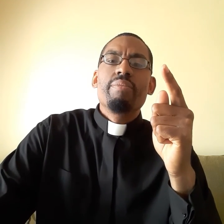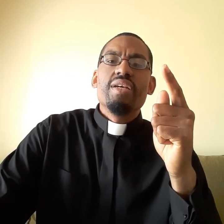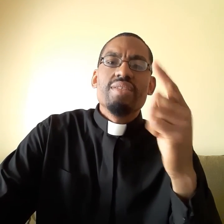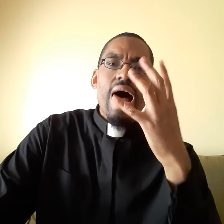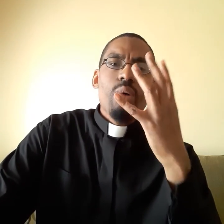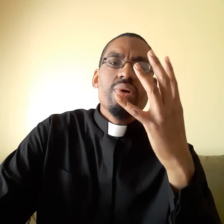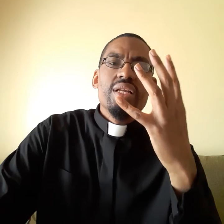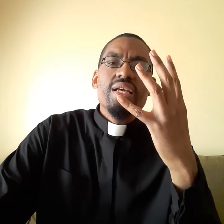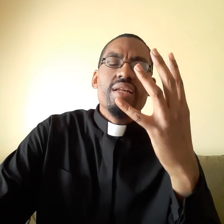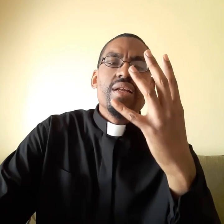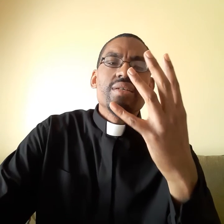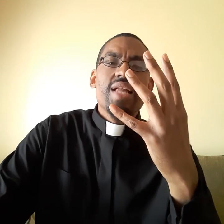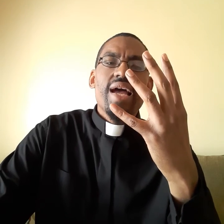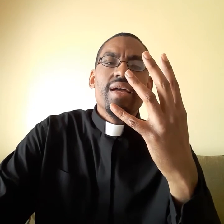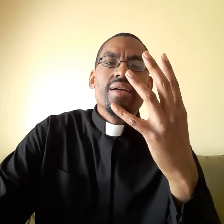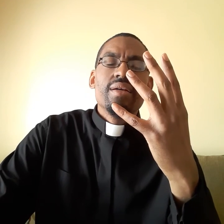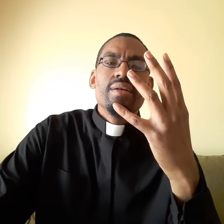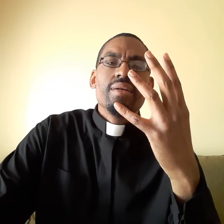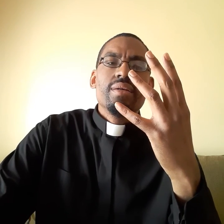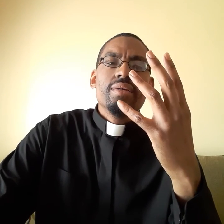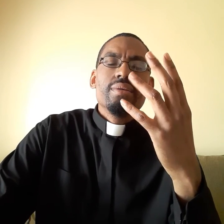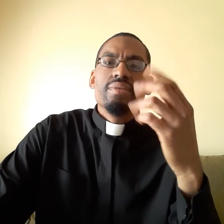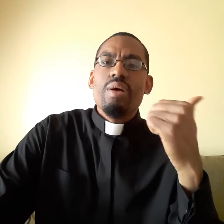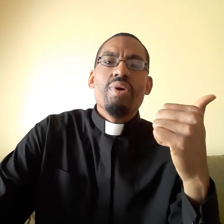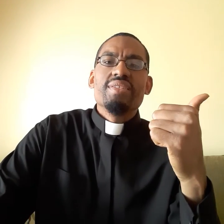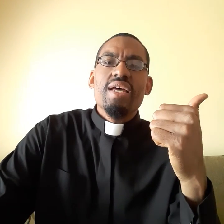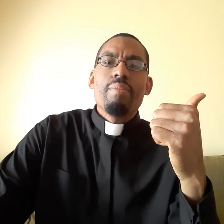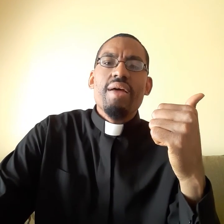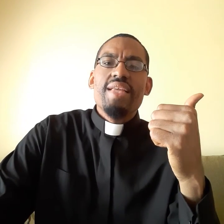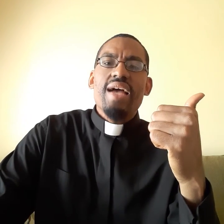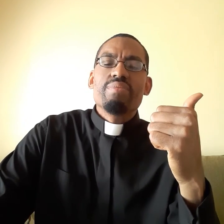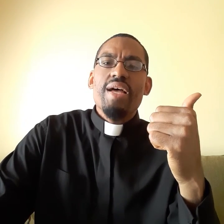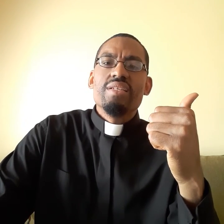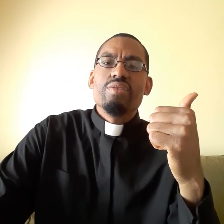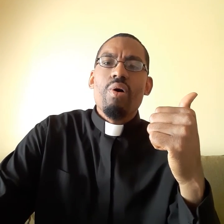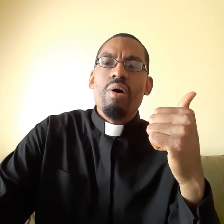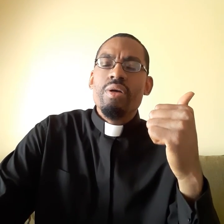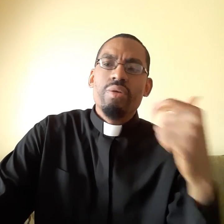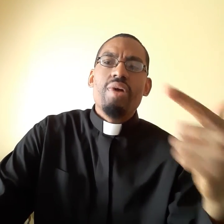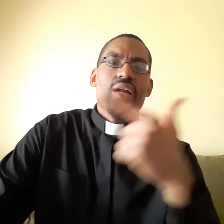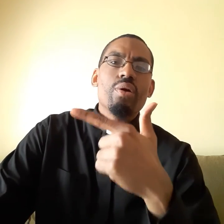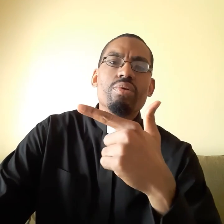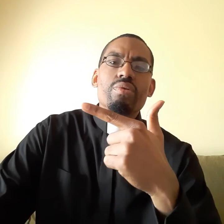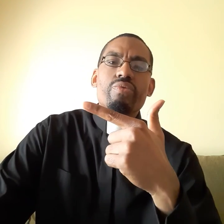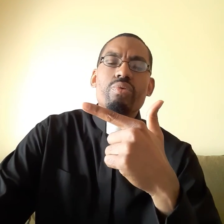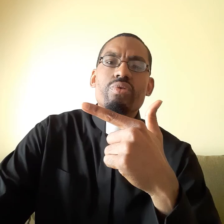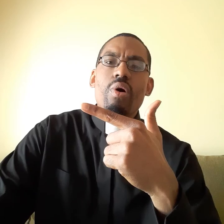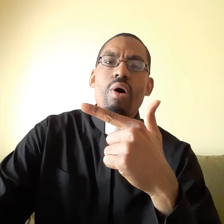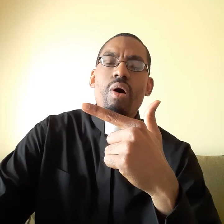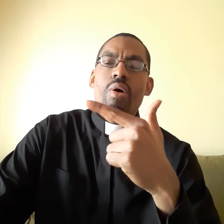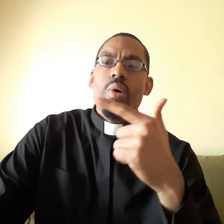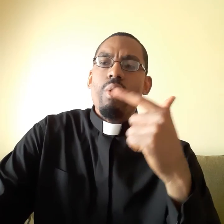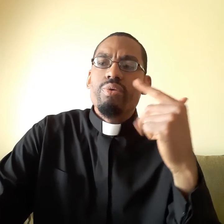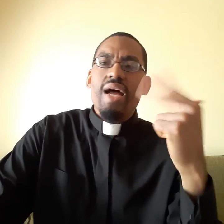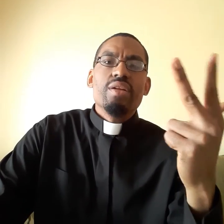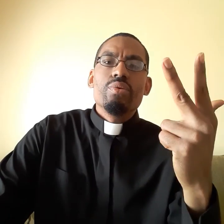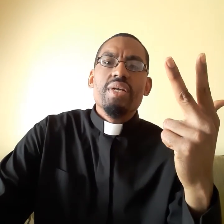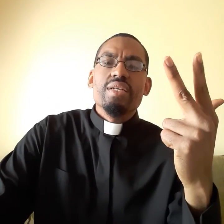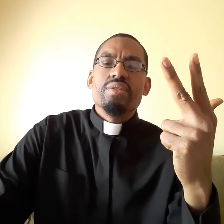Because outwardly, it looks like someone sent a text message, or you've got to go to the food store, or you've got to do this,